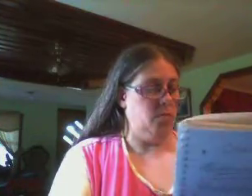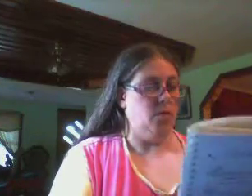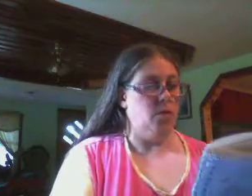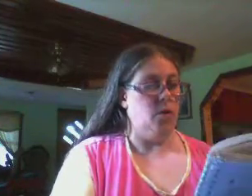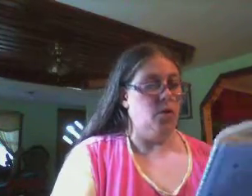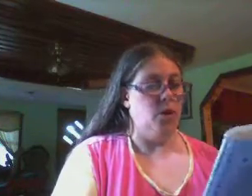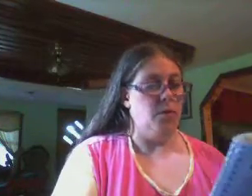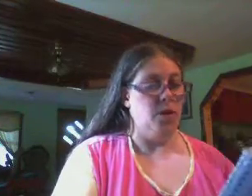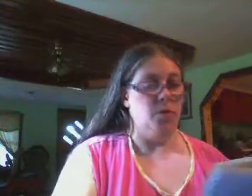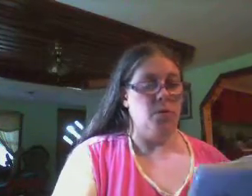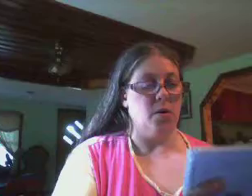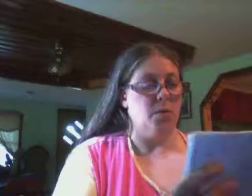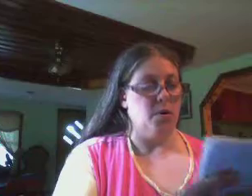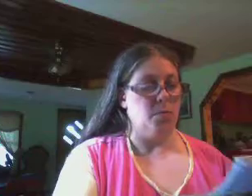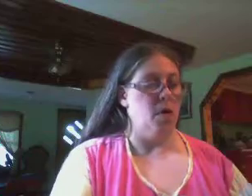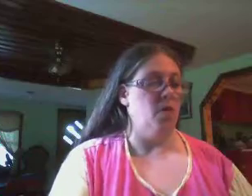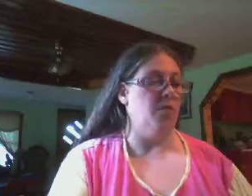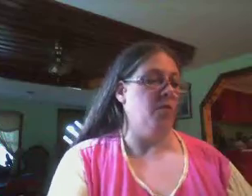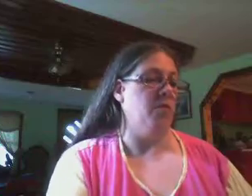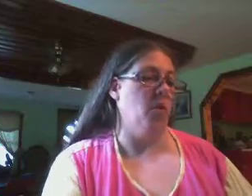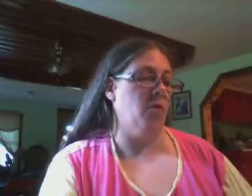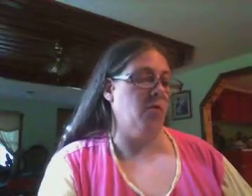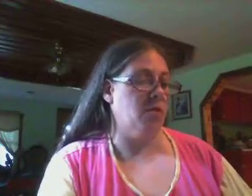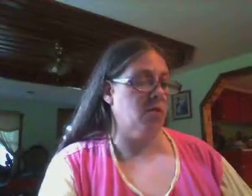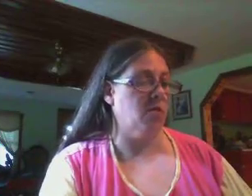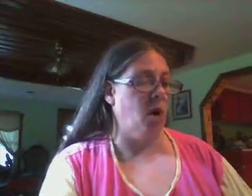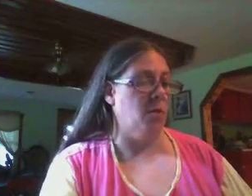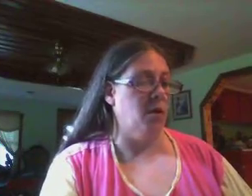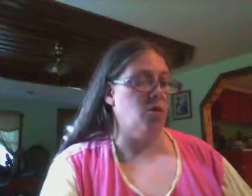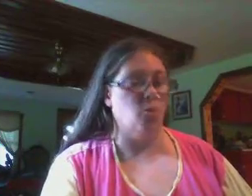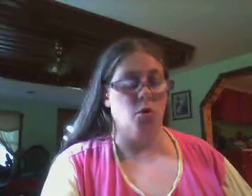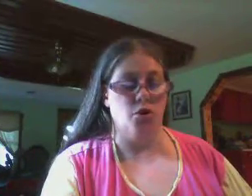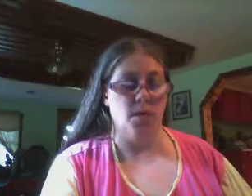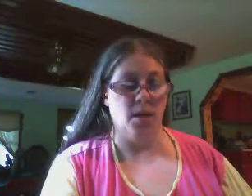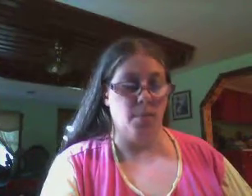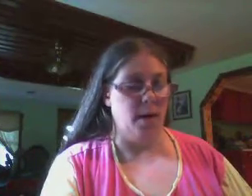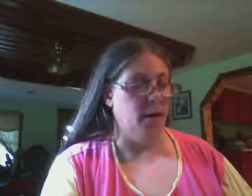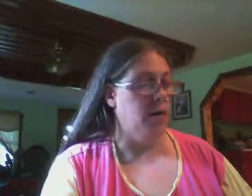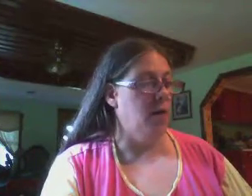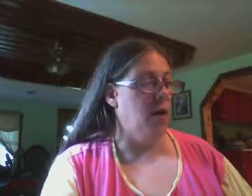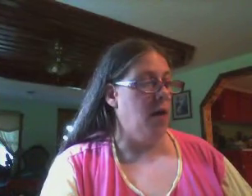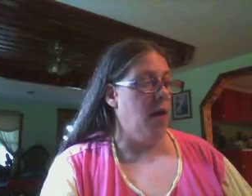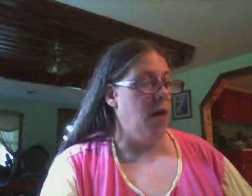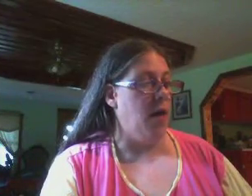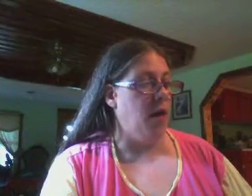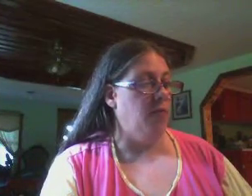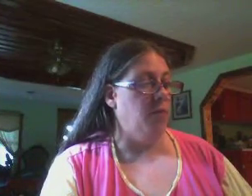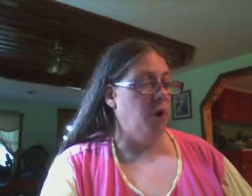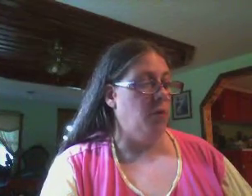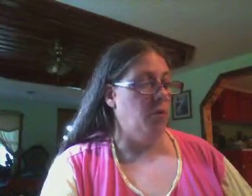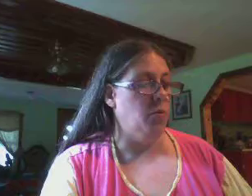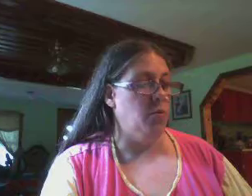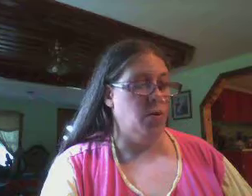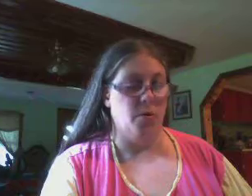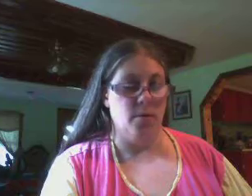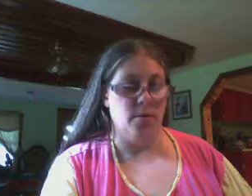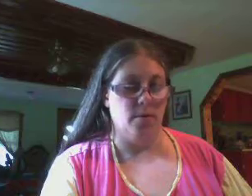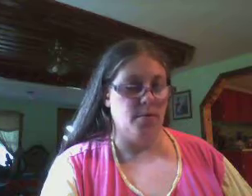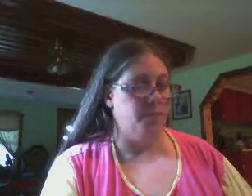So, y'all can let me know in the comments below if y'all have ever heard of this comment, or what you think about it, and if you know who the author is.